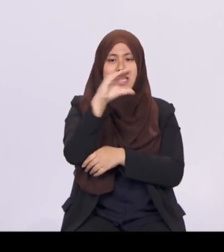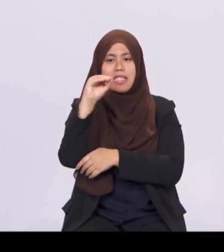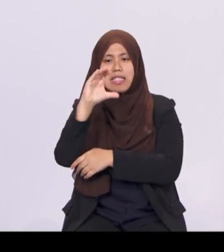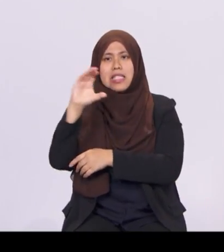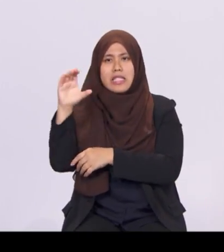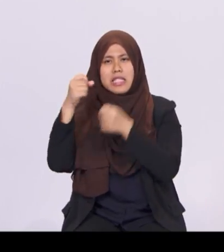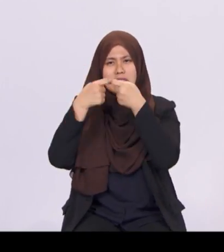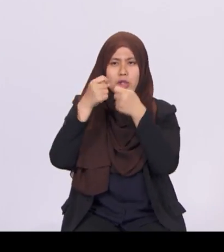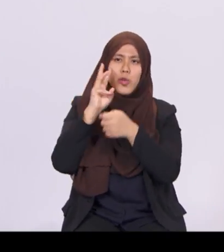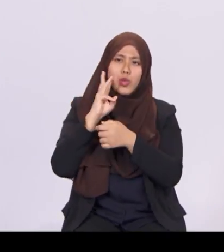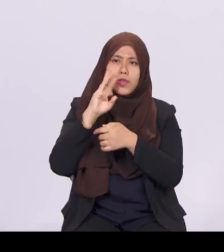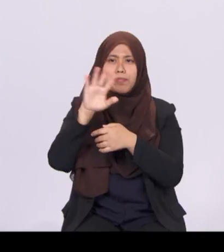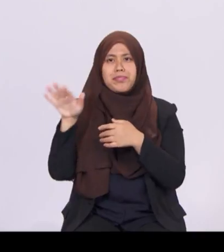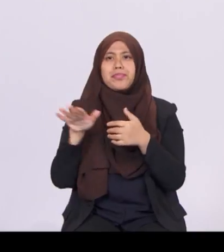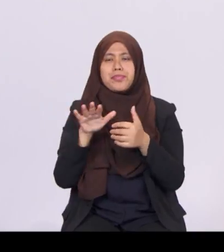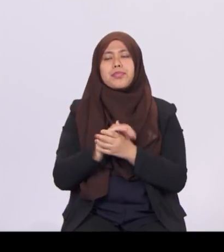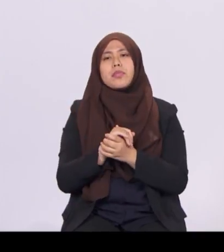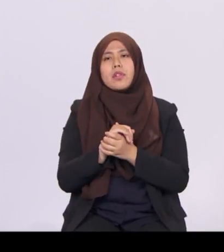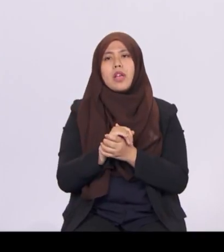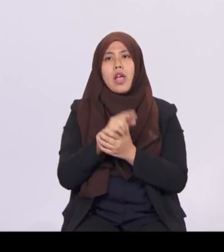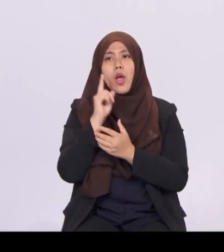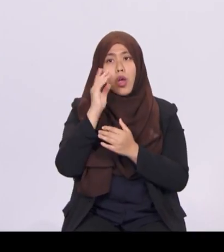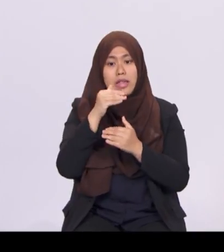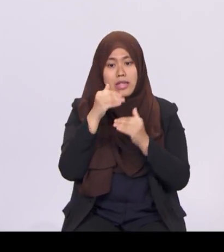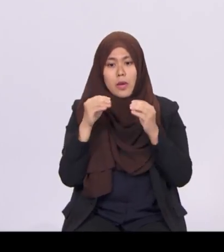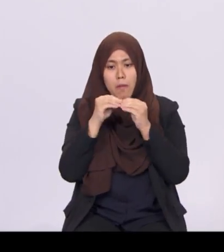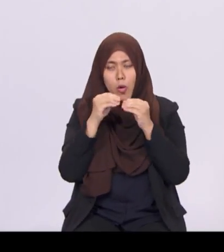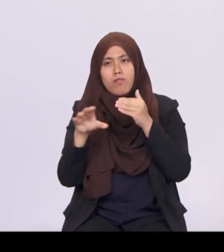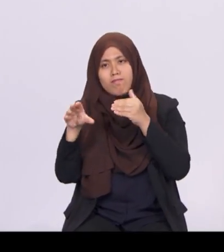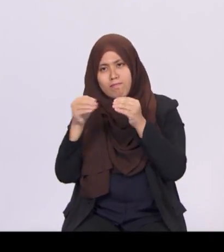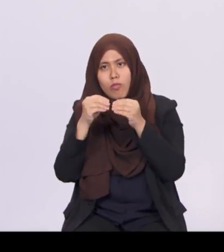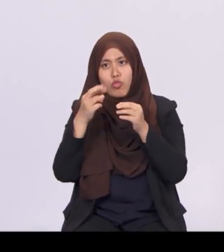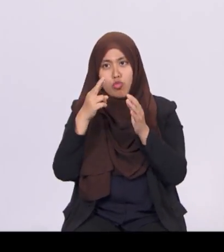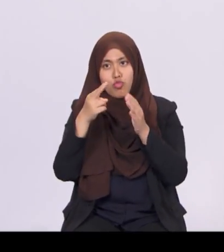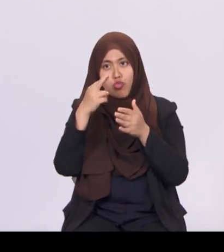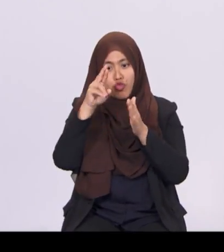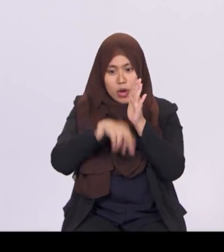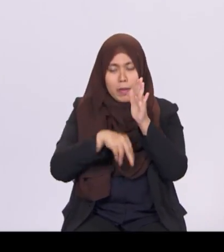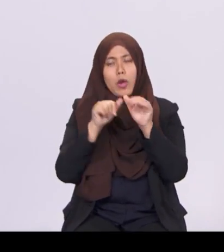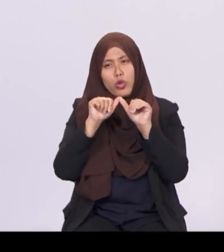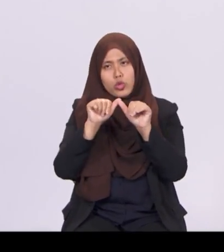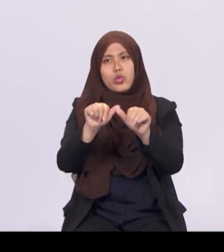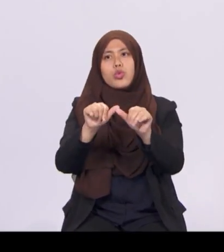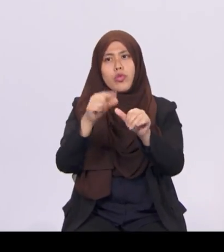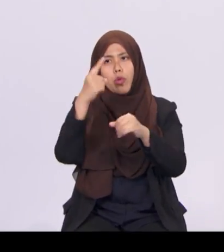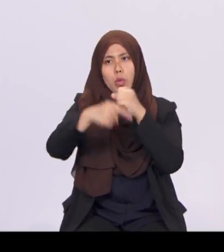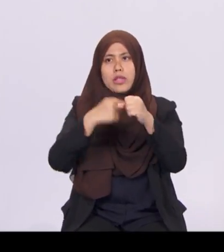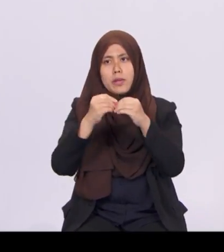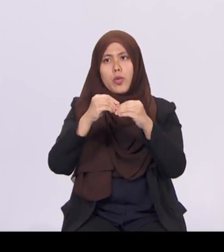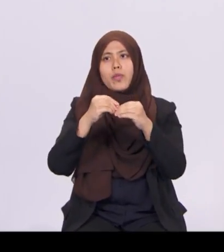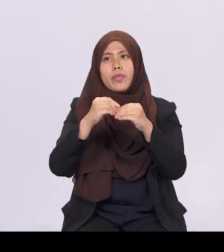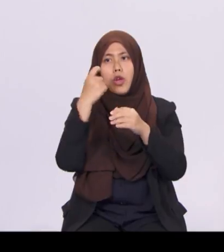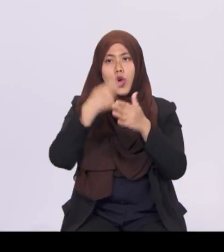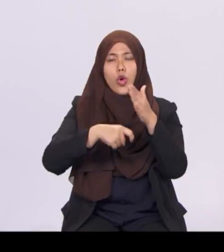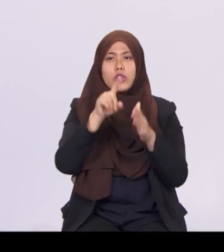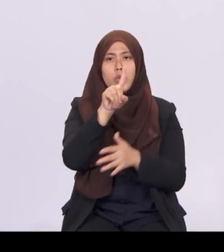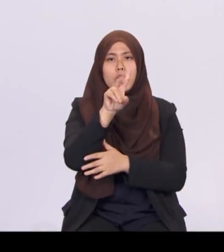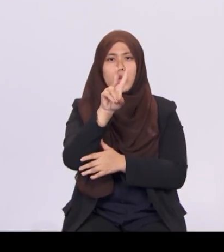We will extend these rebates for another year. This will cost $126 million and benefit